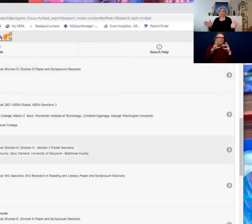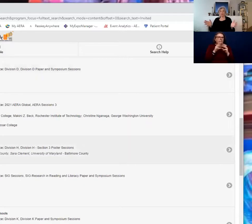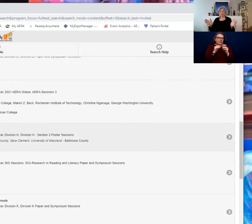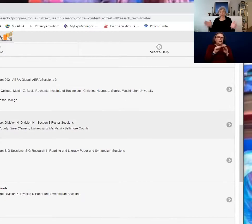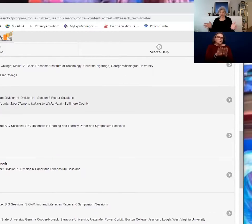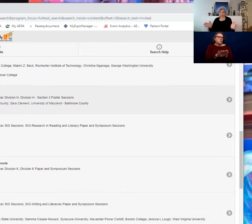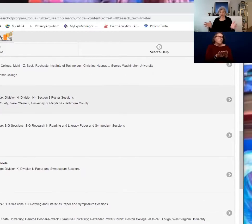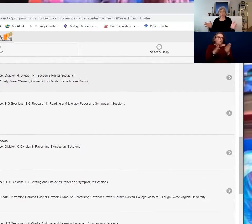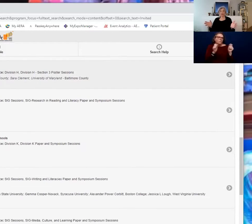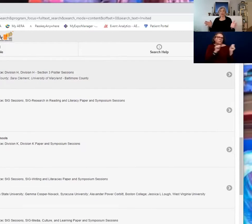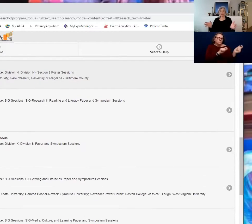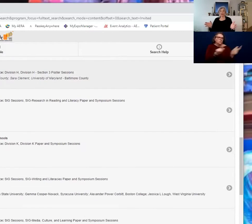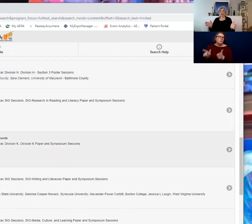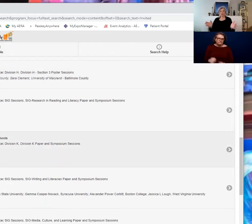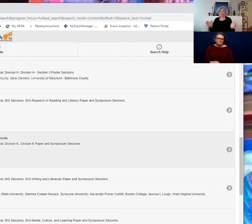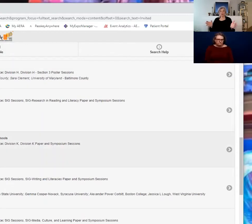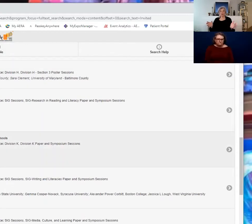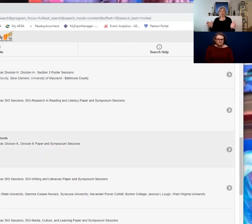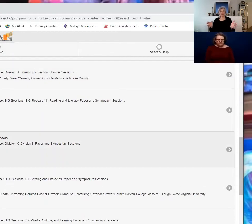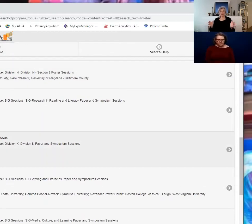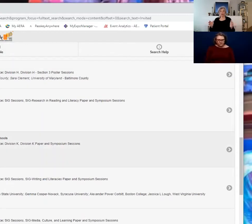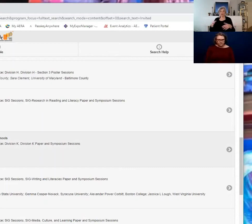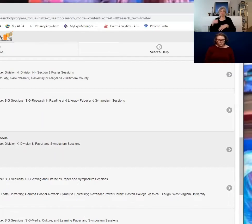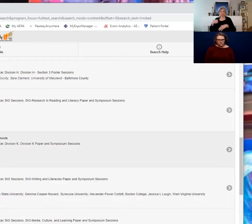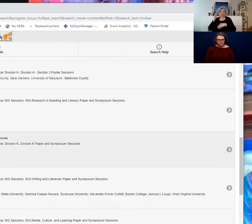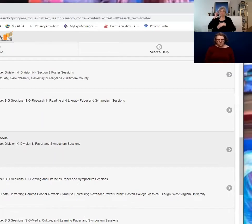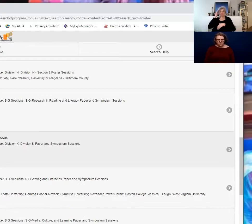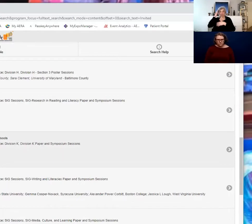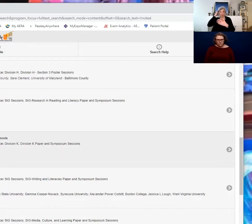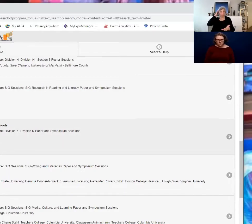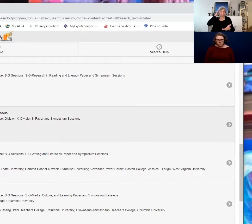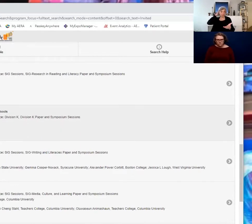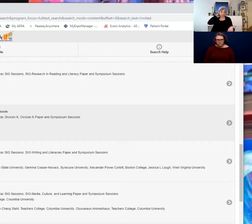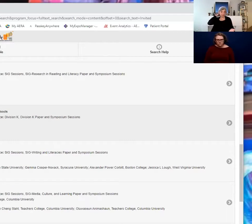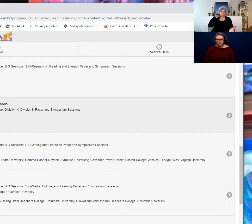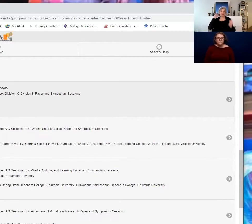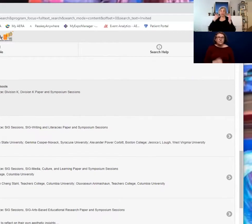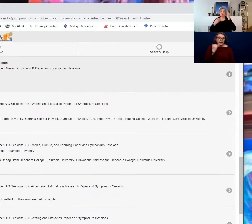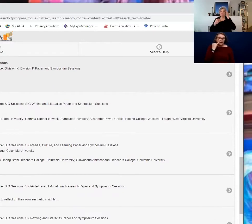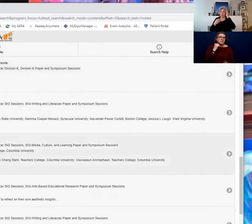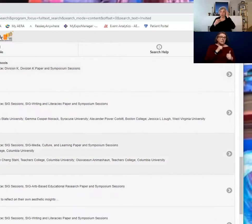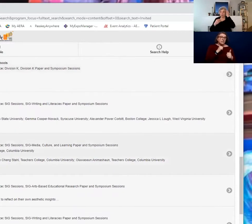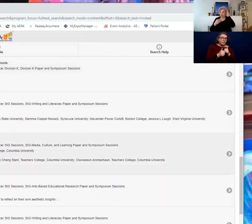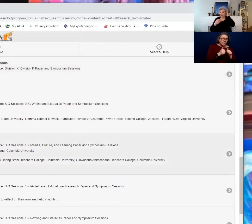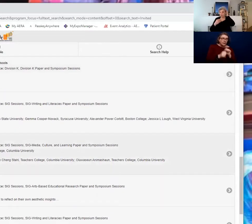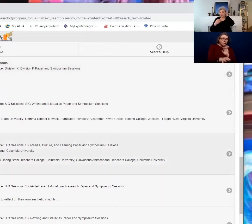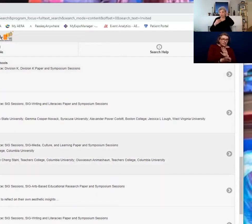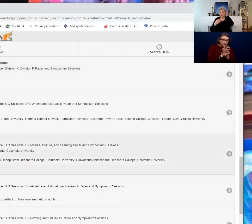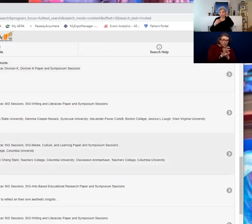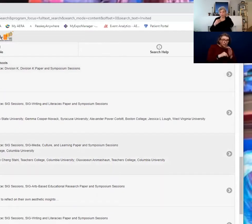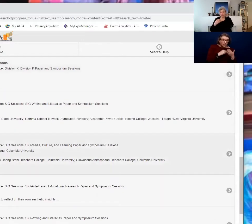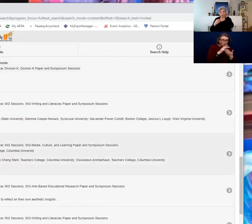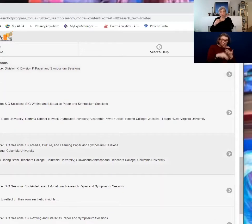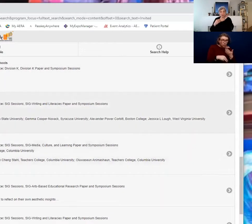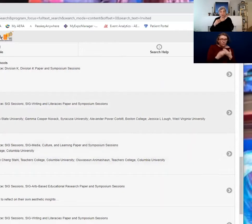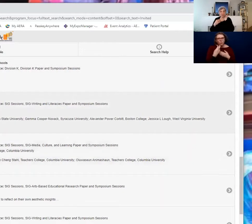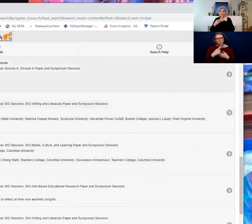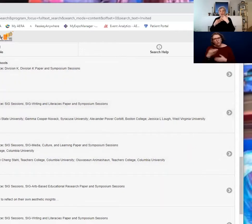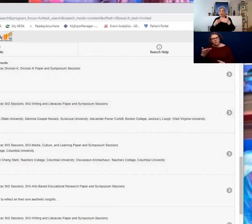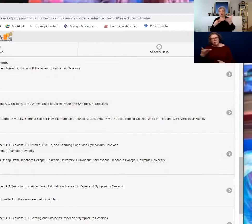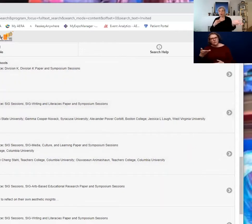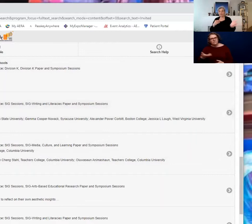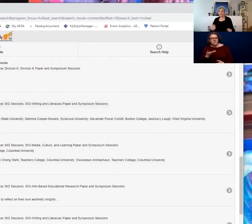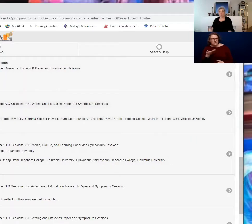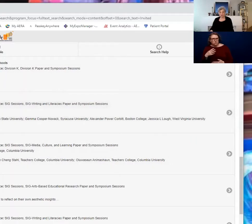session, whether it has been in the competitively selected program or the invitational program.